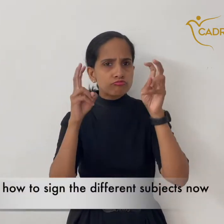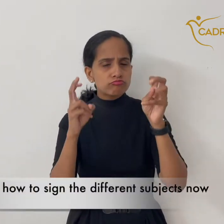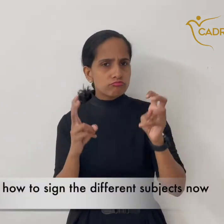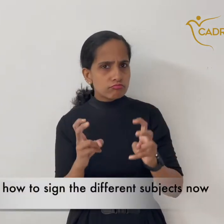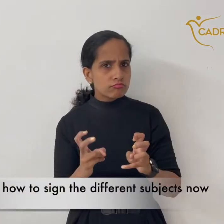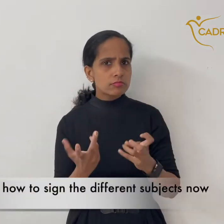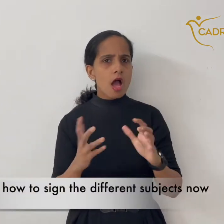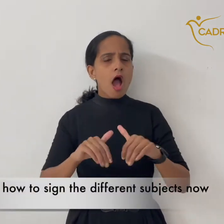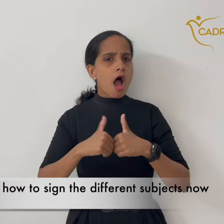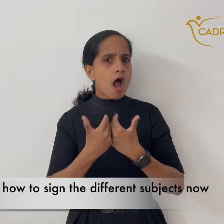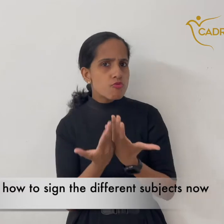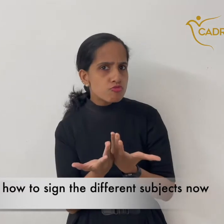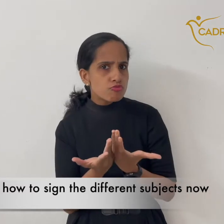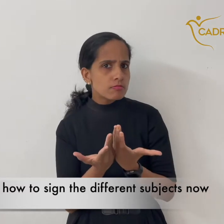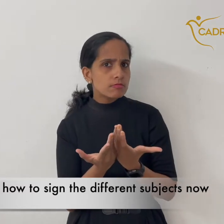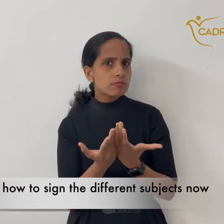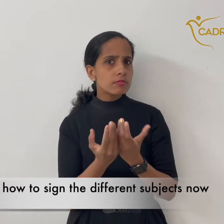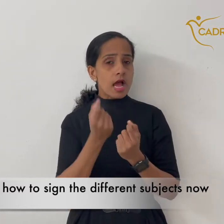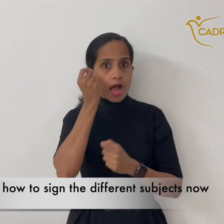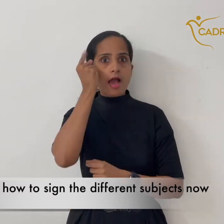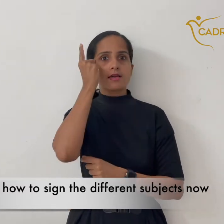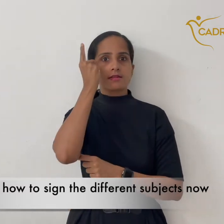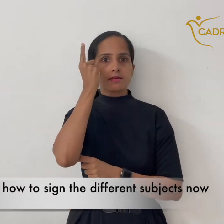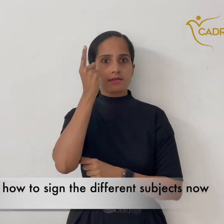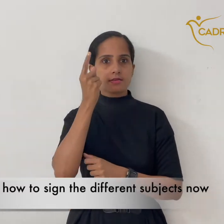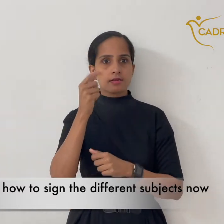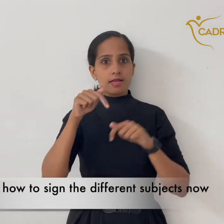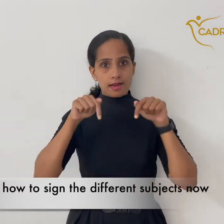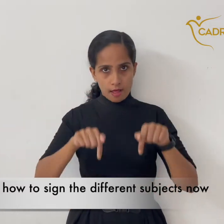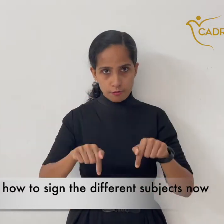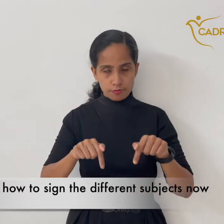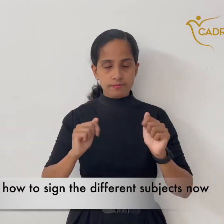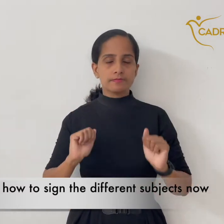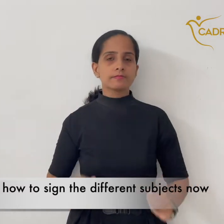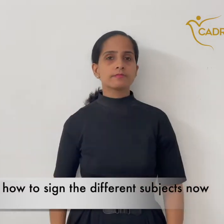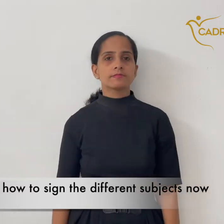Let us understand how to sign the different subjects now.